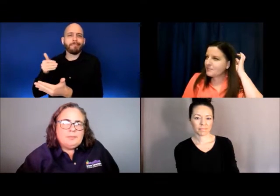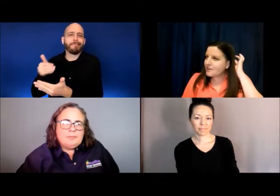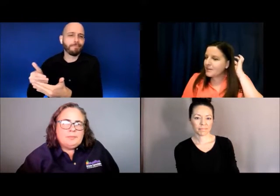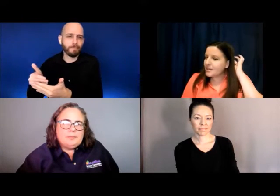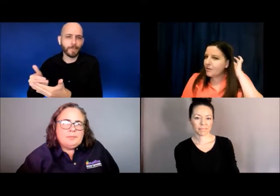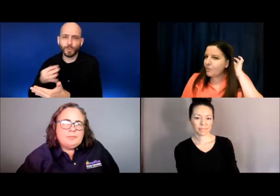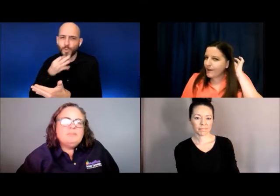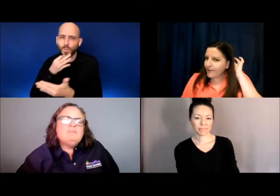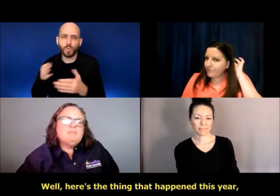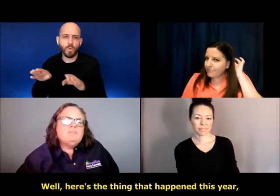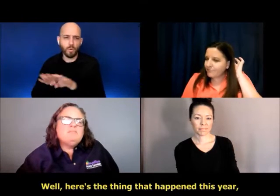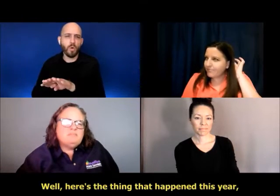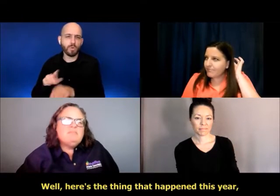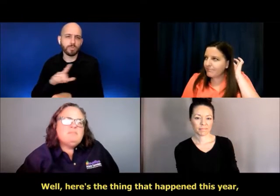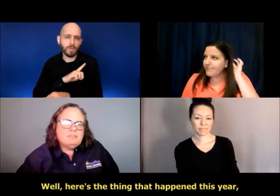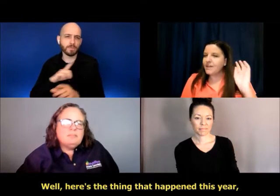Why?